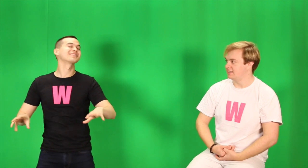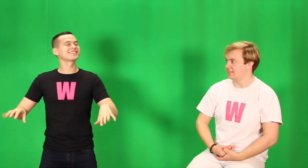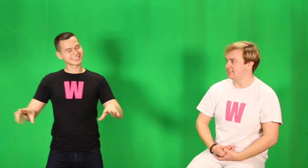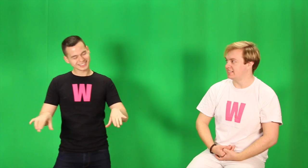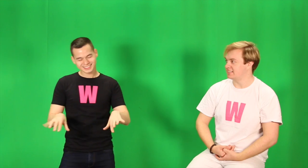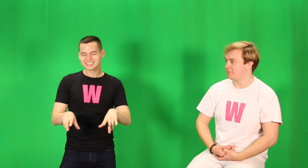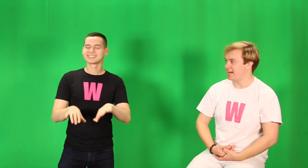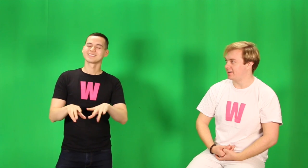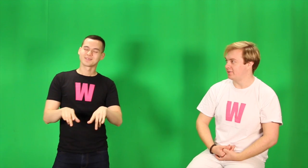Listening to the piano.